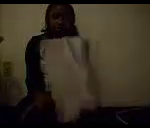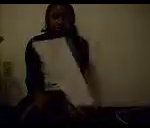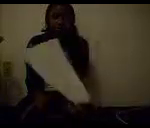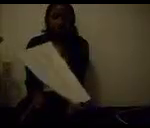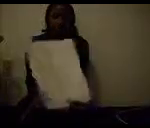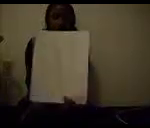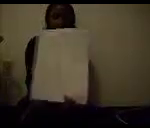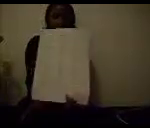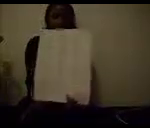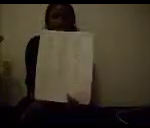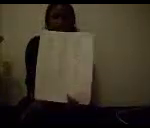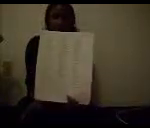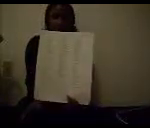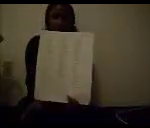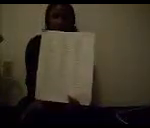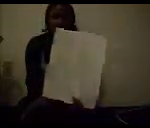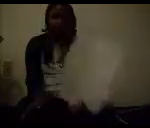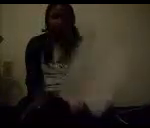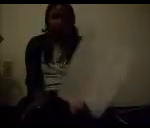look at the paper, and I'm not cheating.